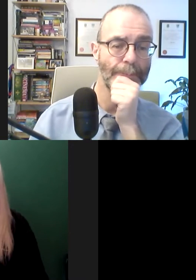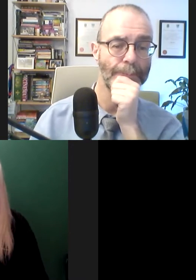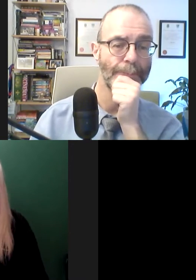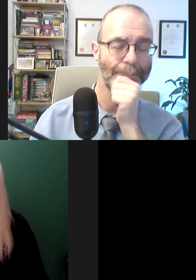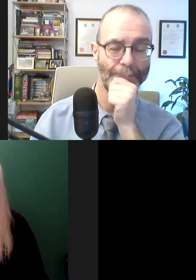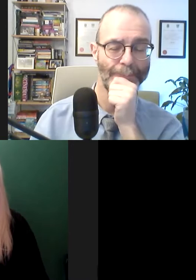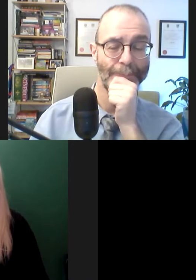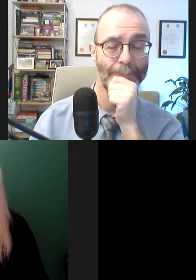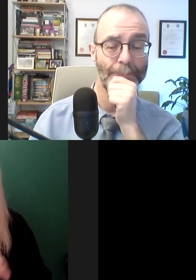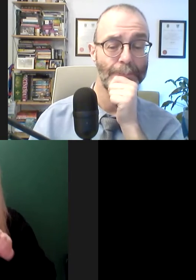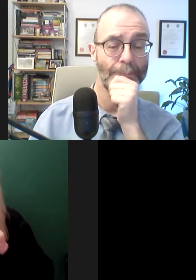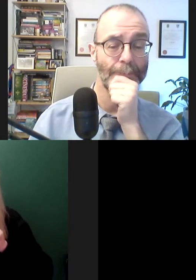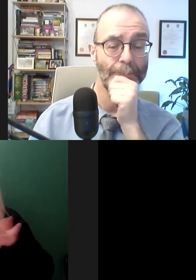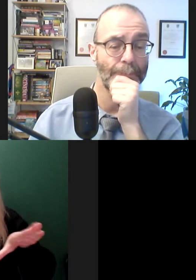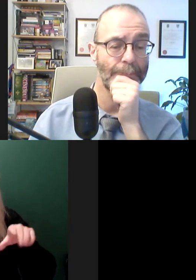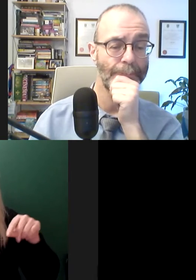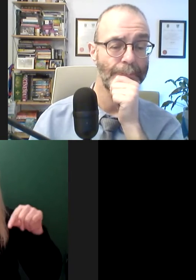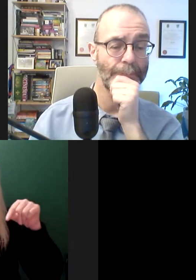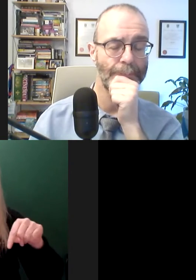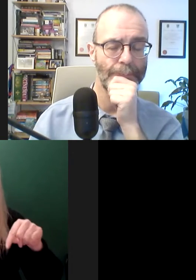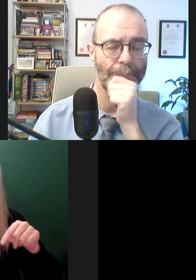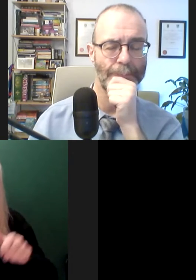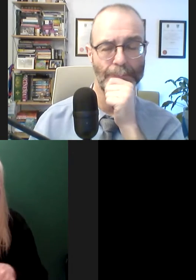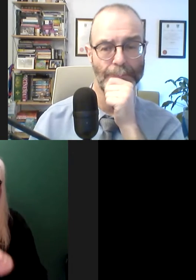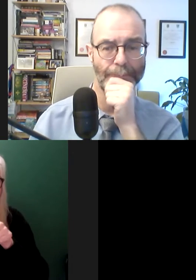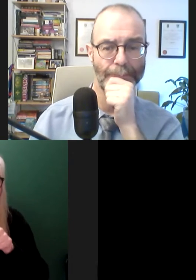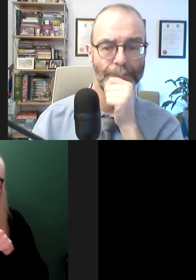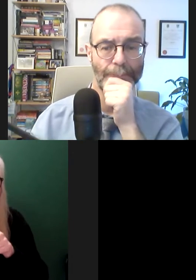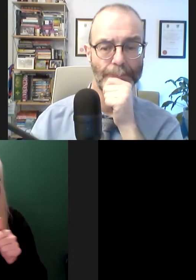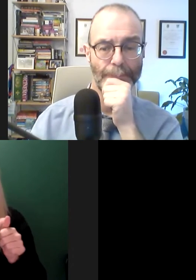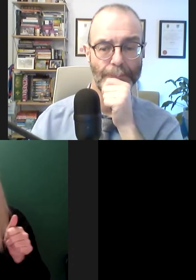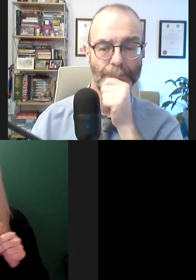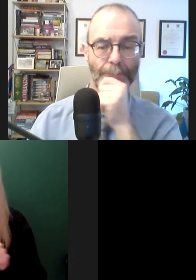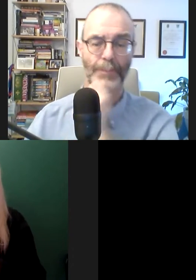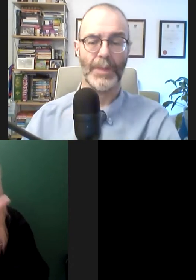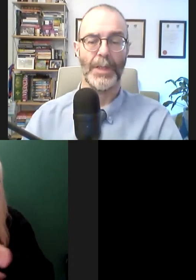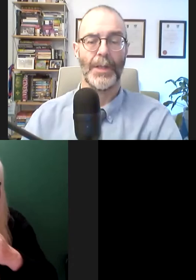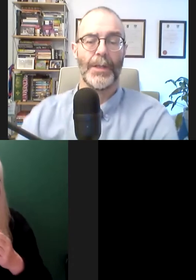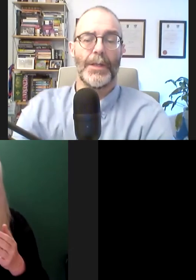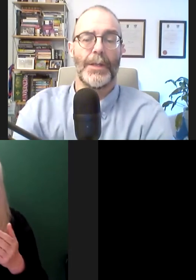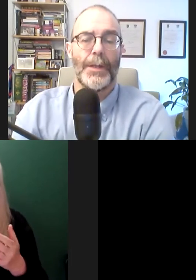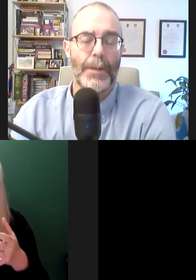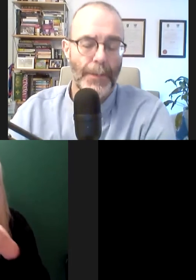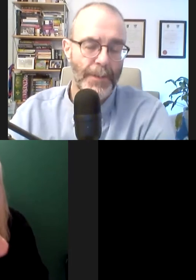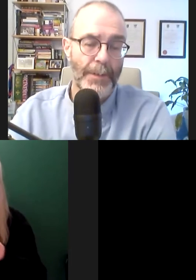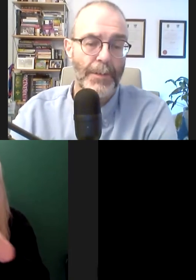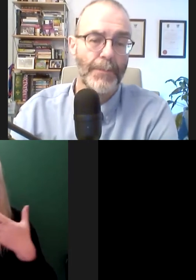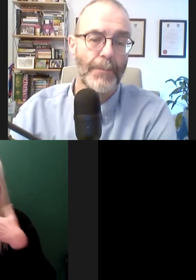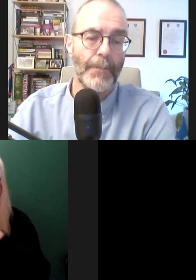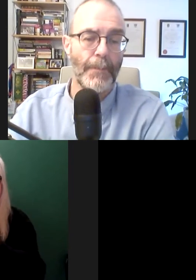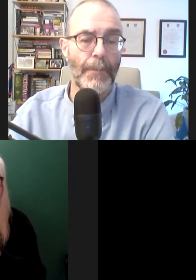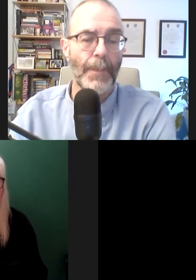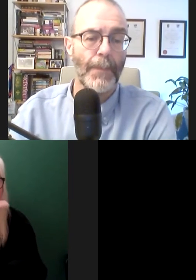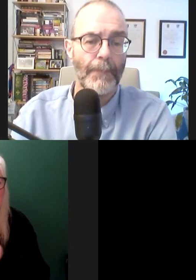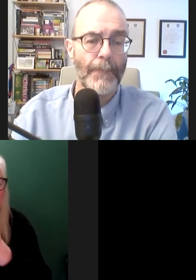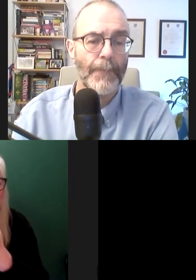launching this inaugural series on disability and working to mainstream disability issues